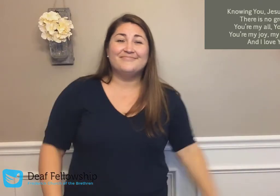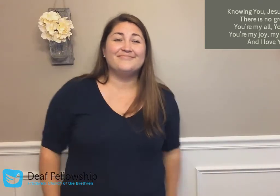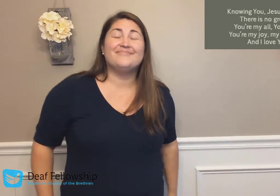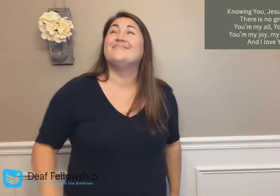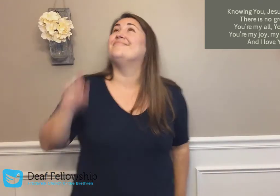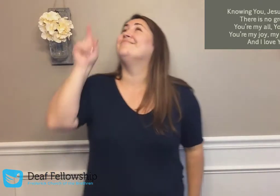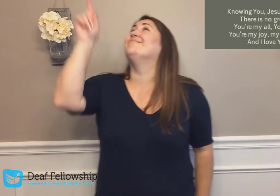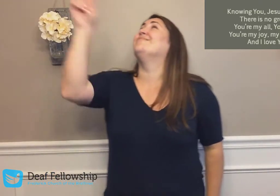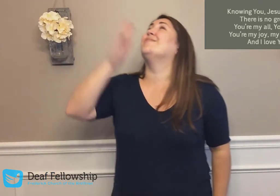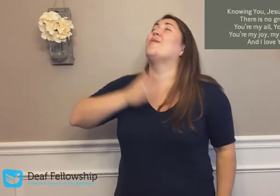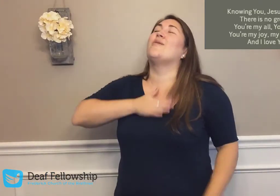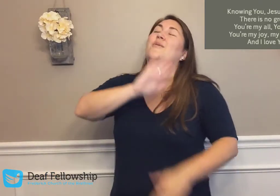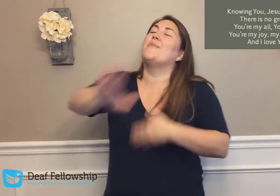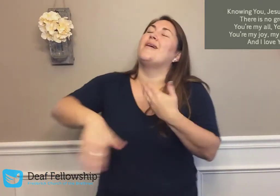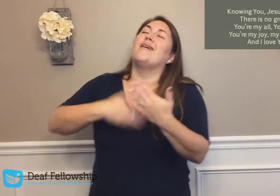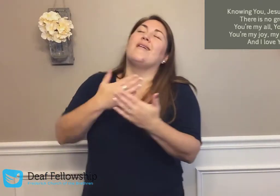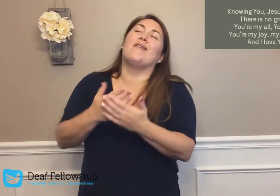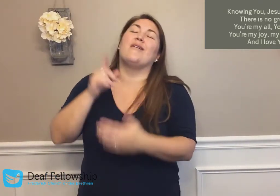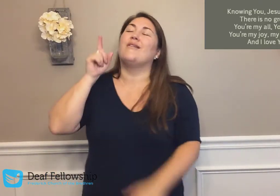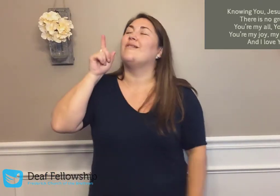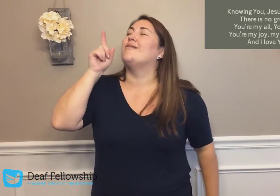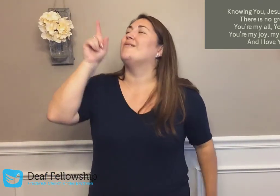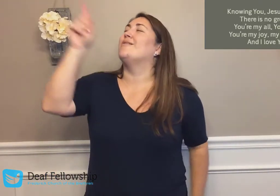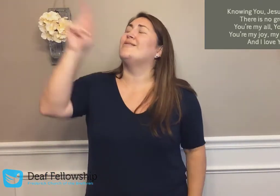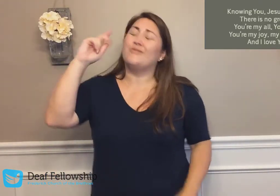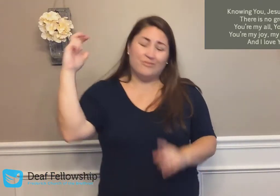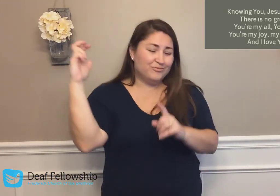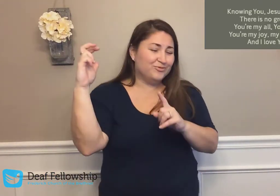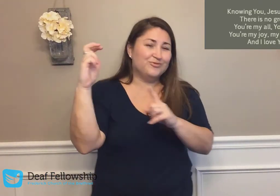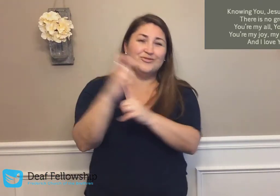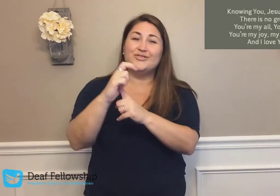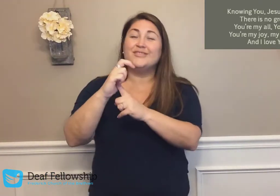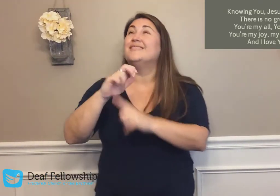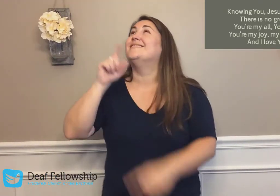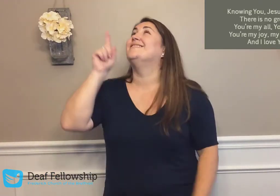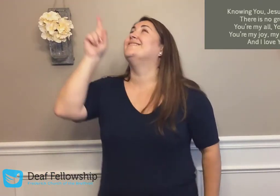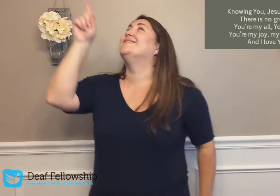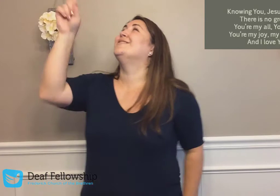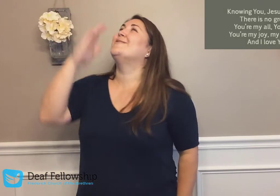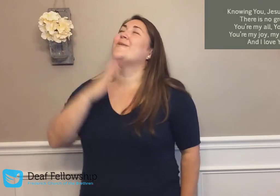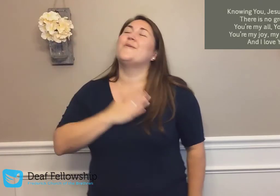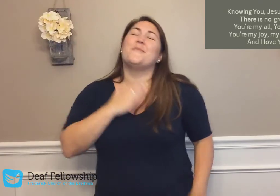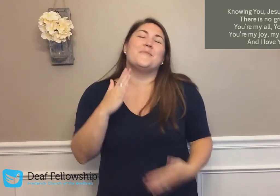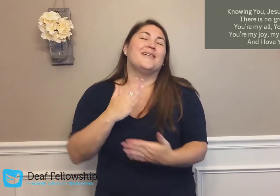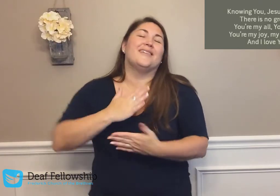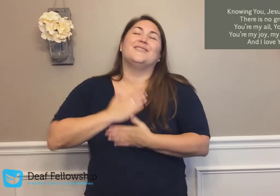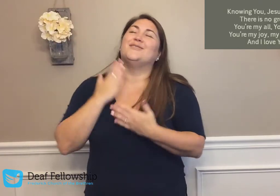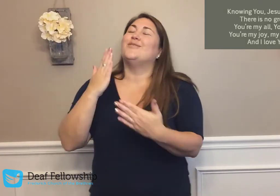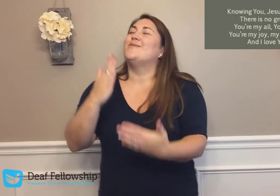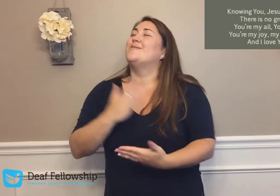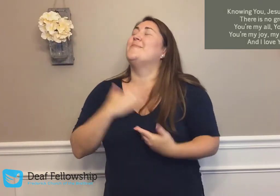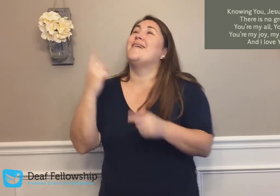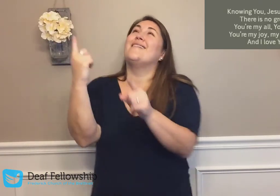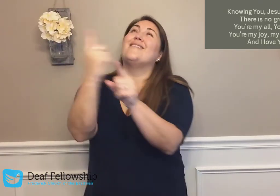You're my all, You're the best You're my joy, my